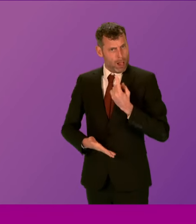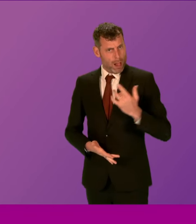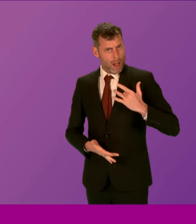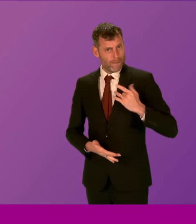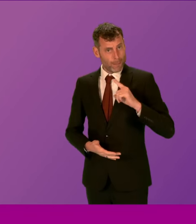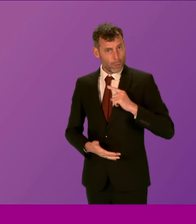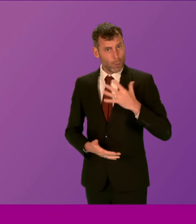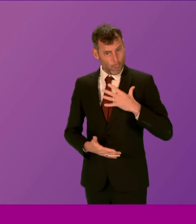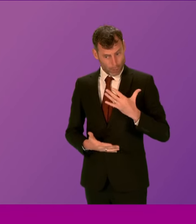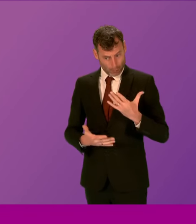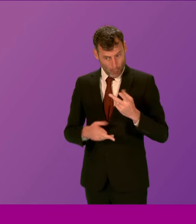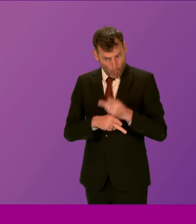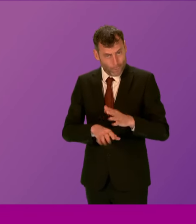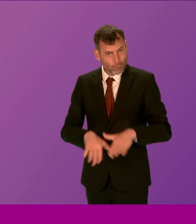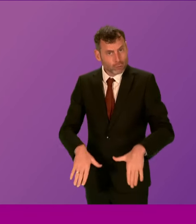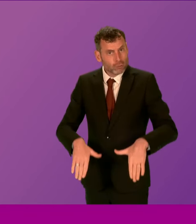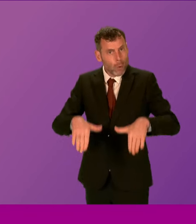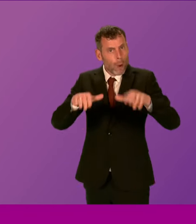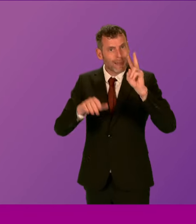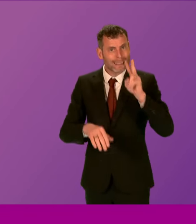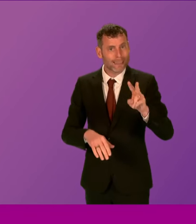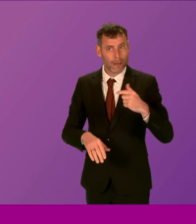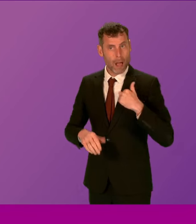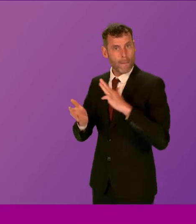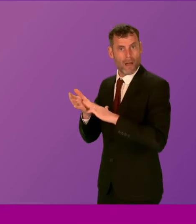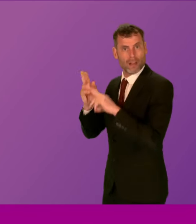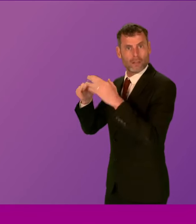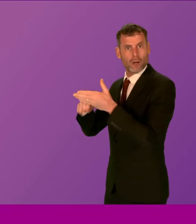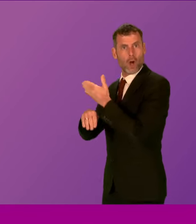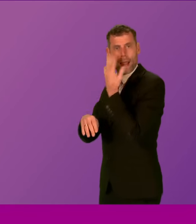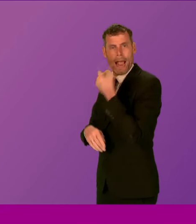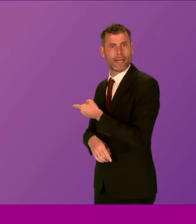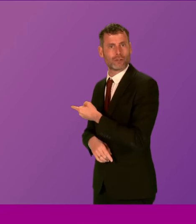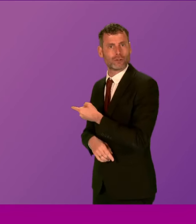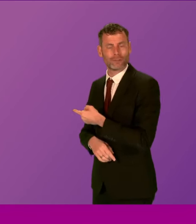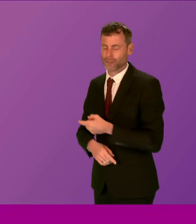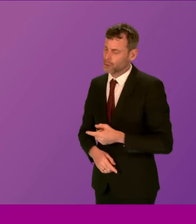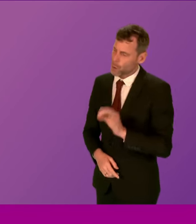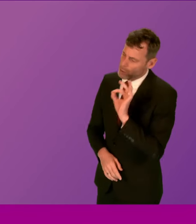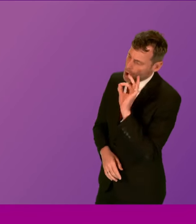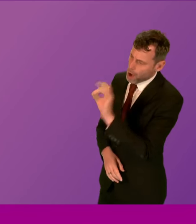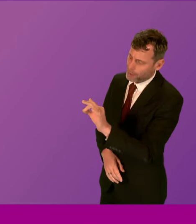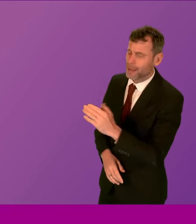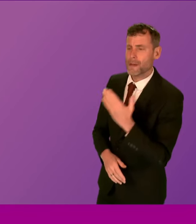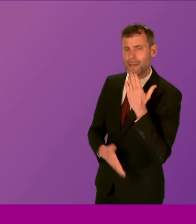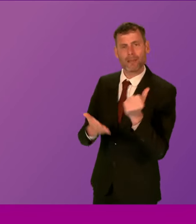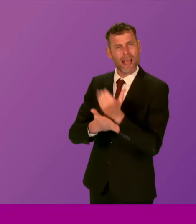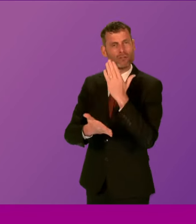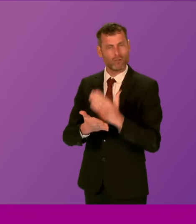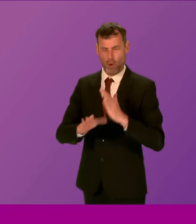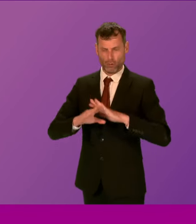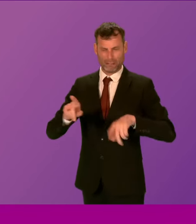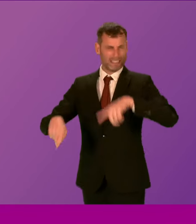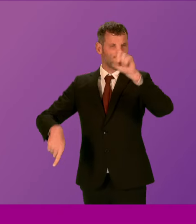do. So can I ask the first minister to look into Jill's case and to ensure that all patients, wherever they live, have the highest